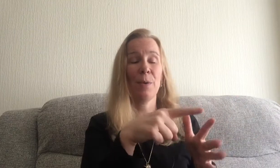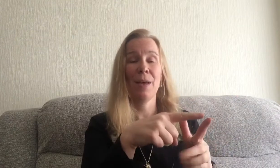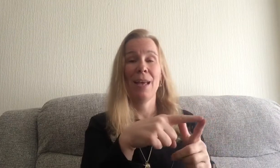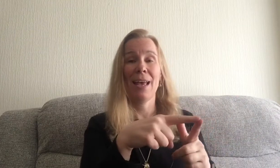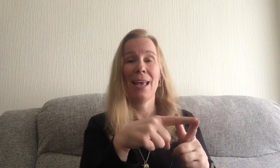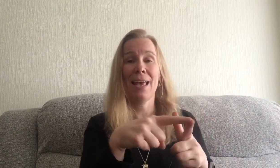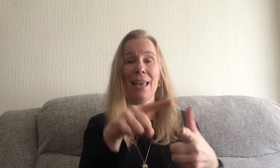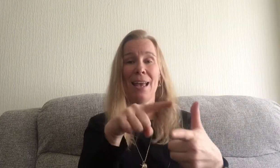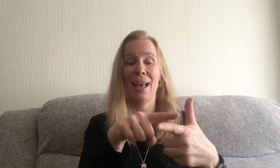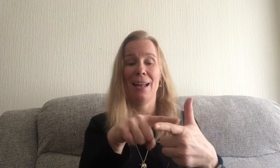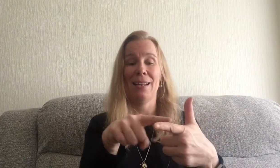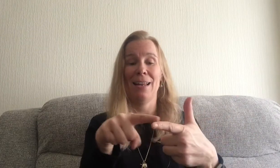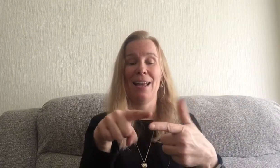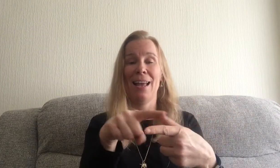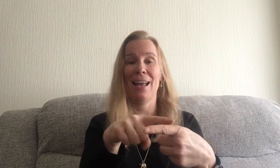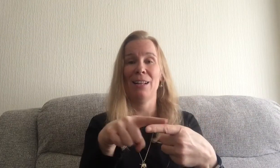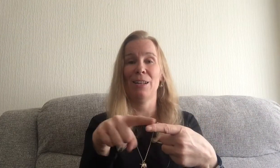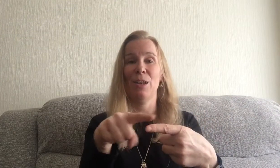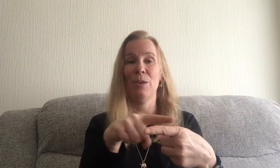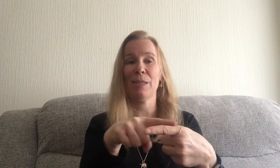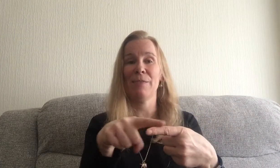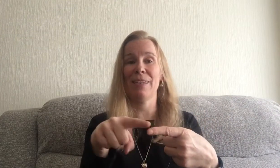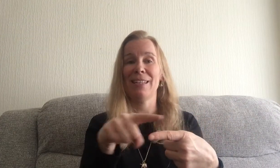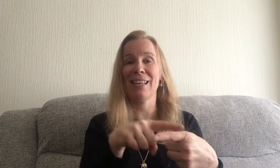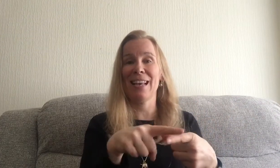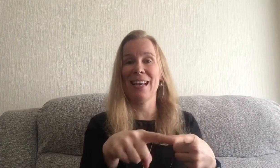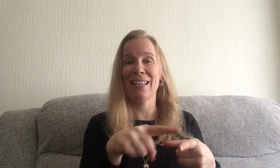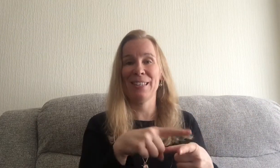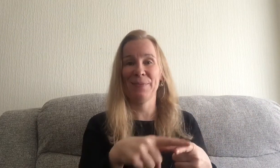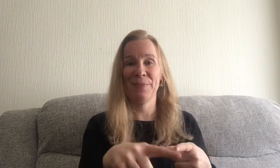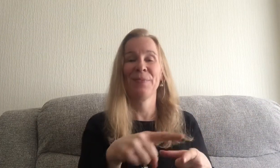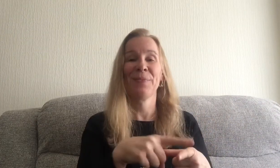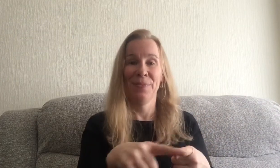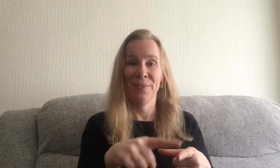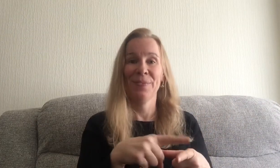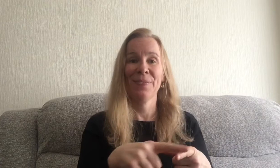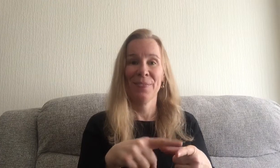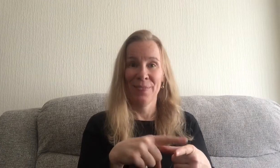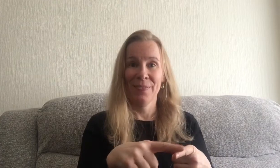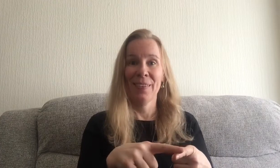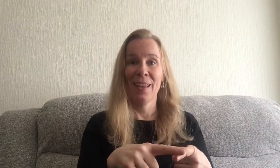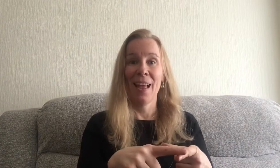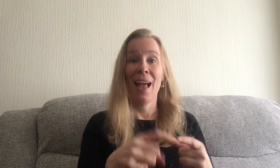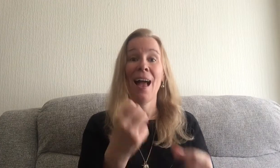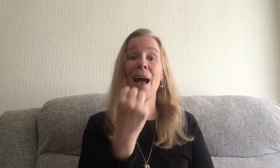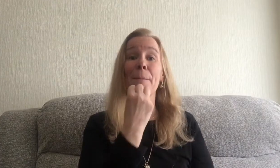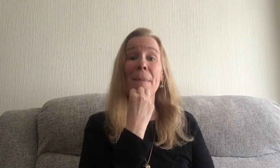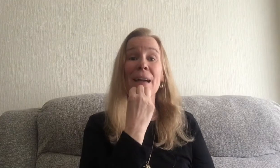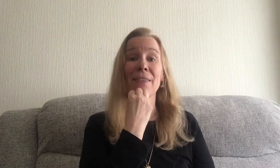e lots of these English and math